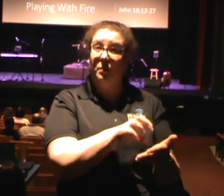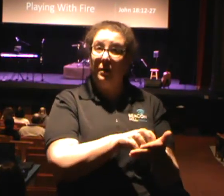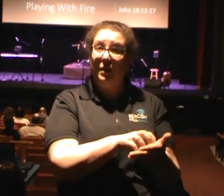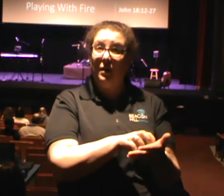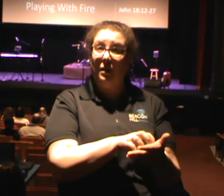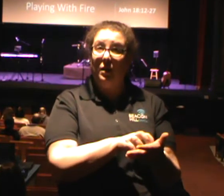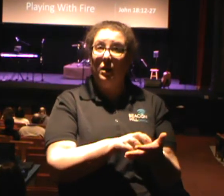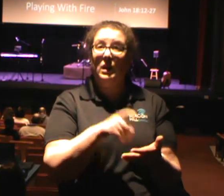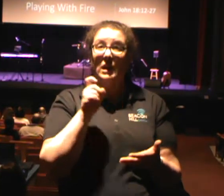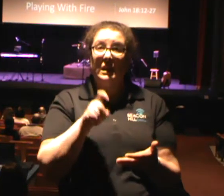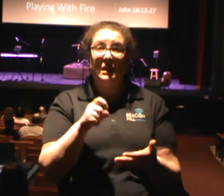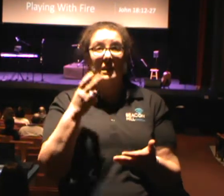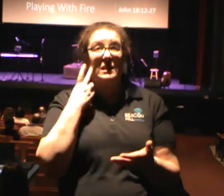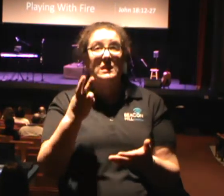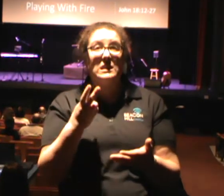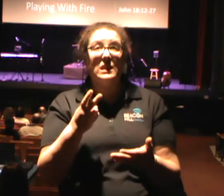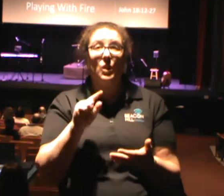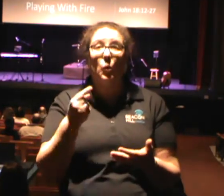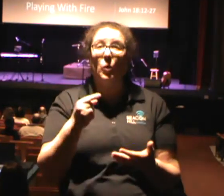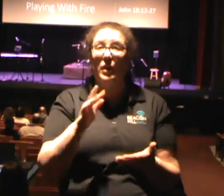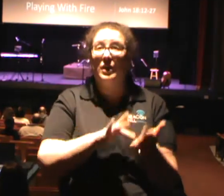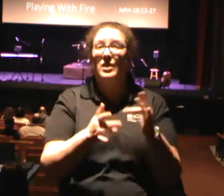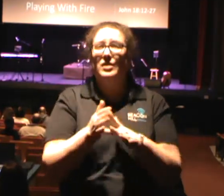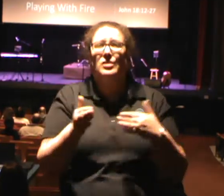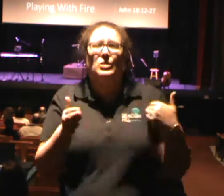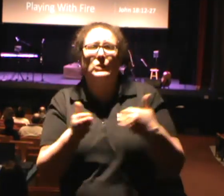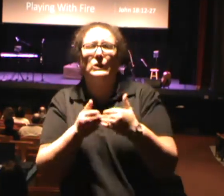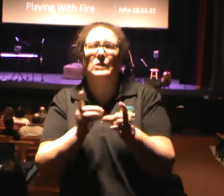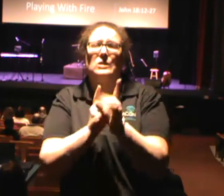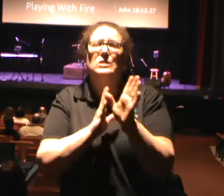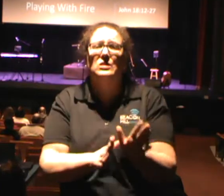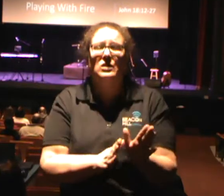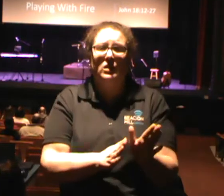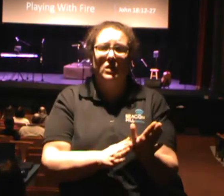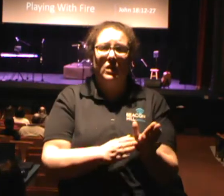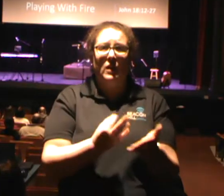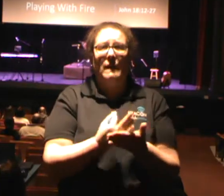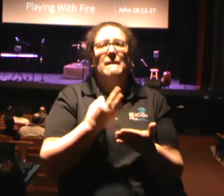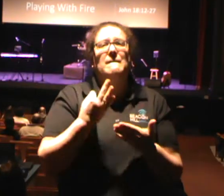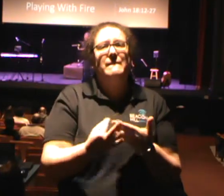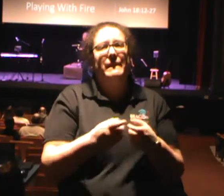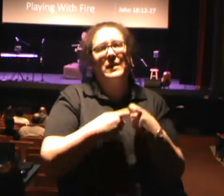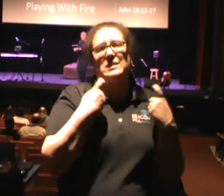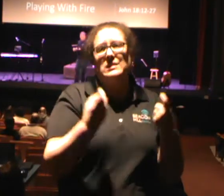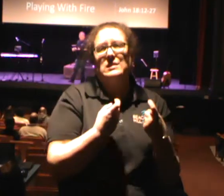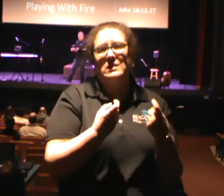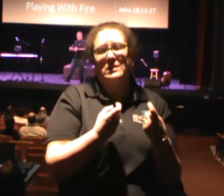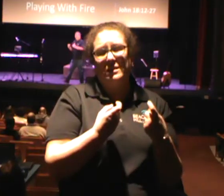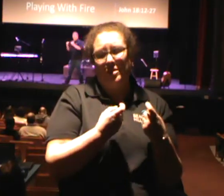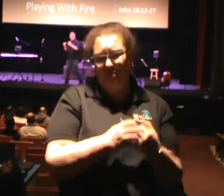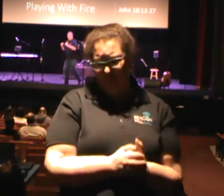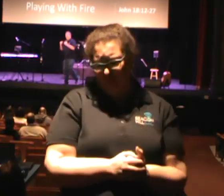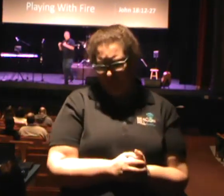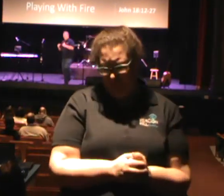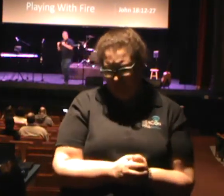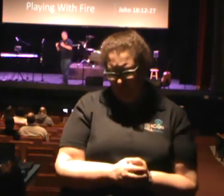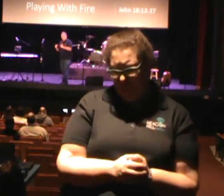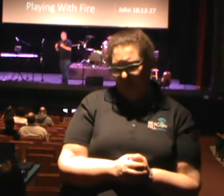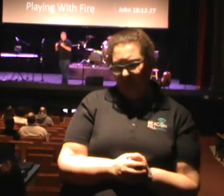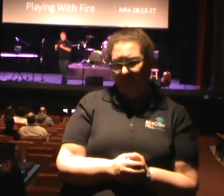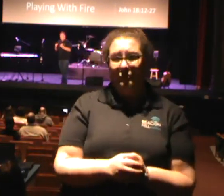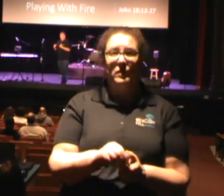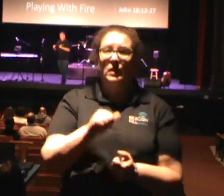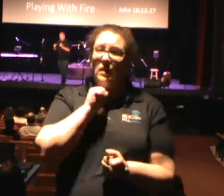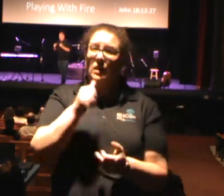disciples, the one who should know the most, fell to sin in His life. I don't care how